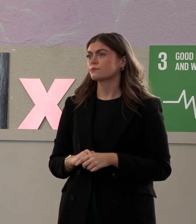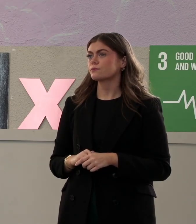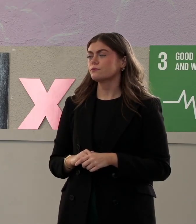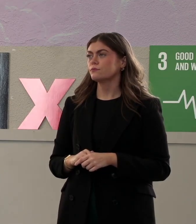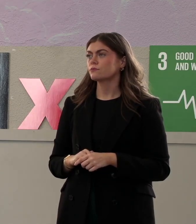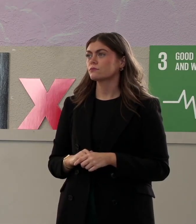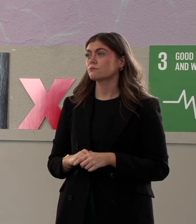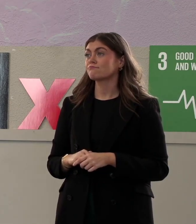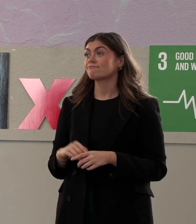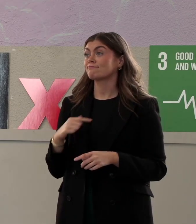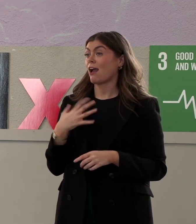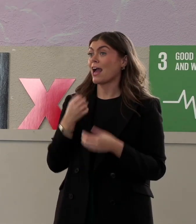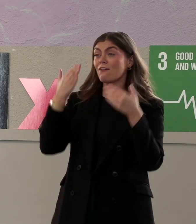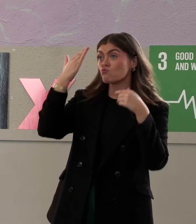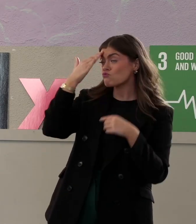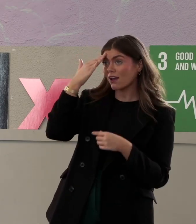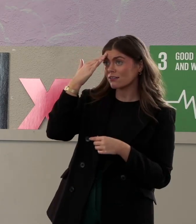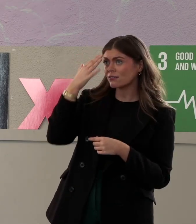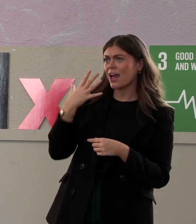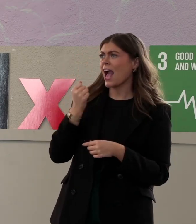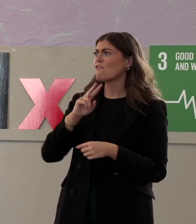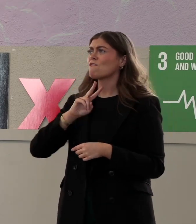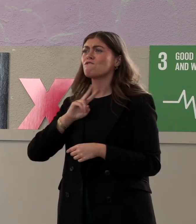I have a voice, which is the biggest thing.